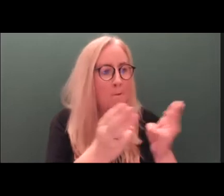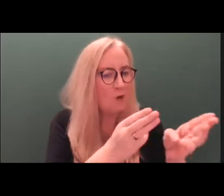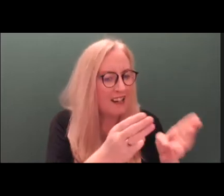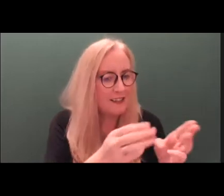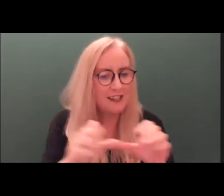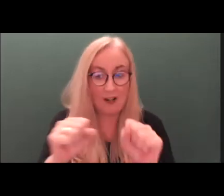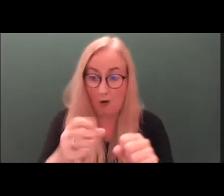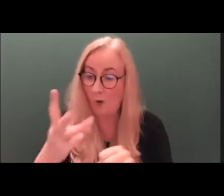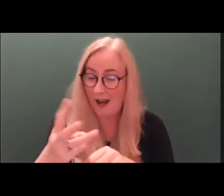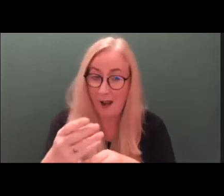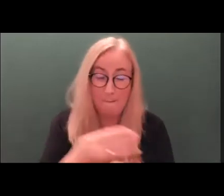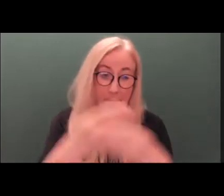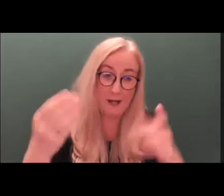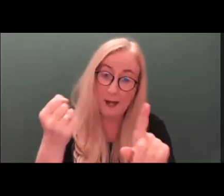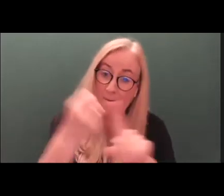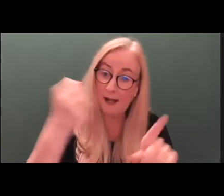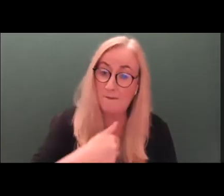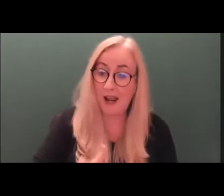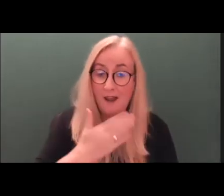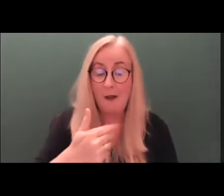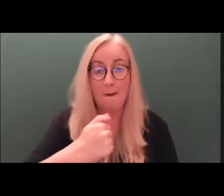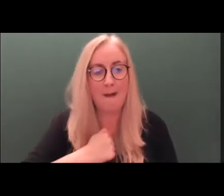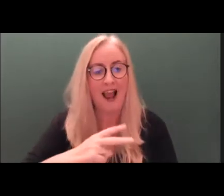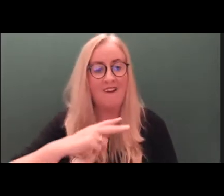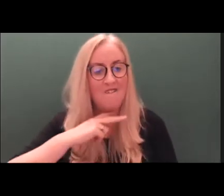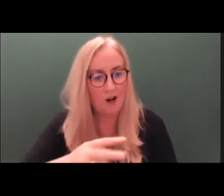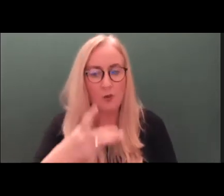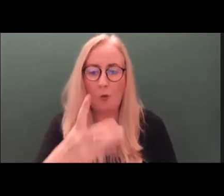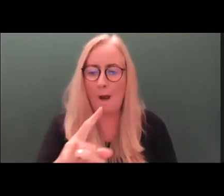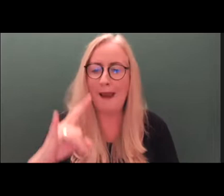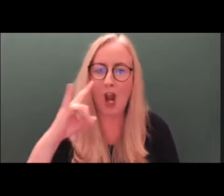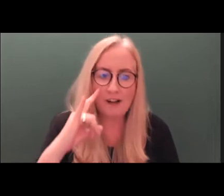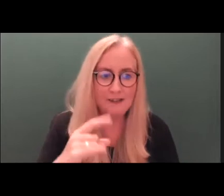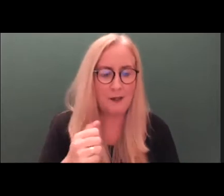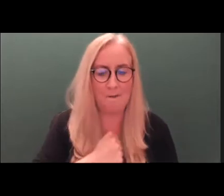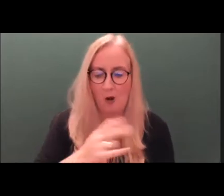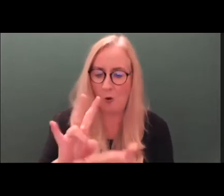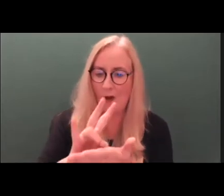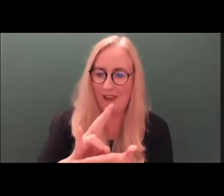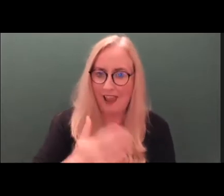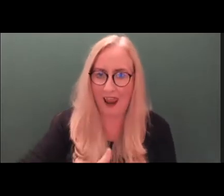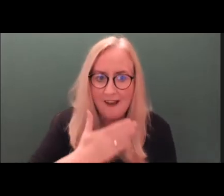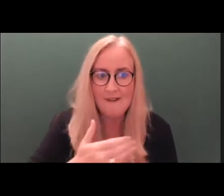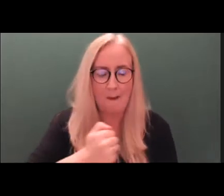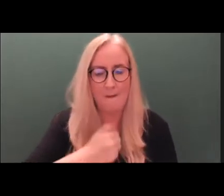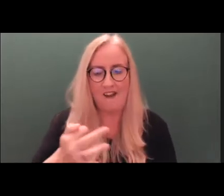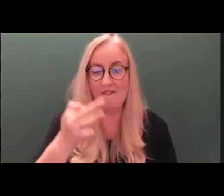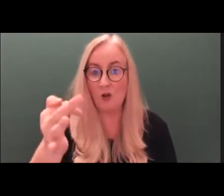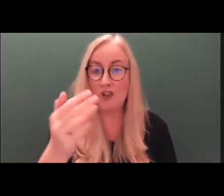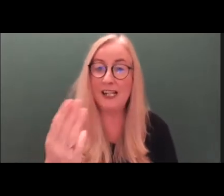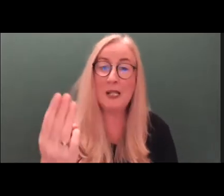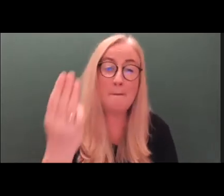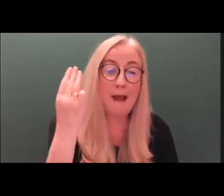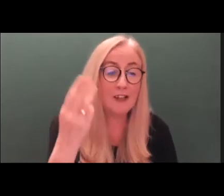effect on my life. It will mean my voices heard in decisions that shape my quality of life and my future. In the past or under the old